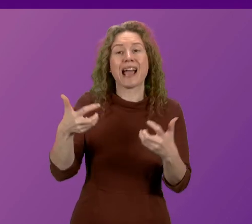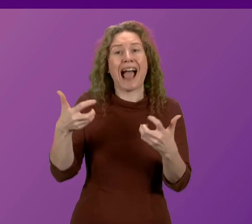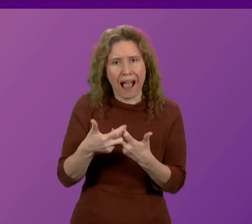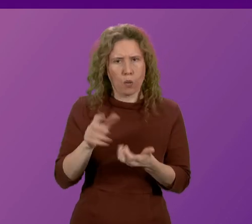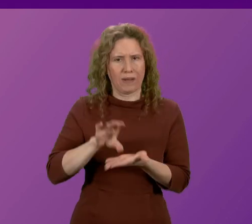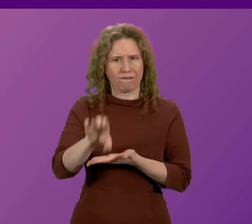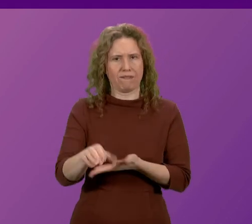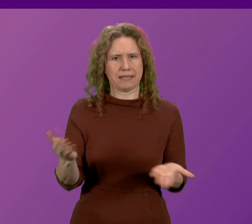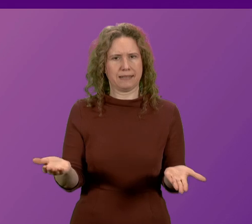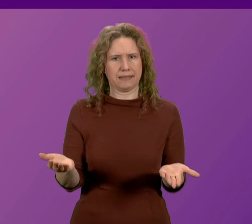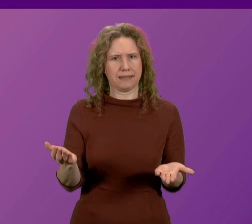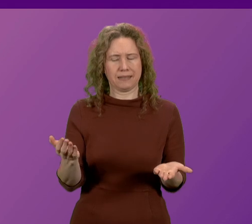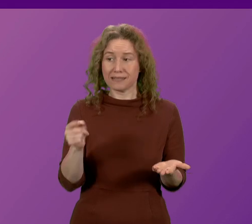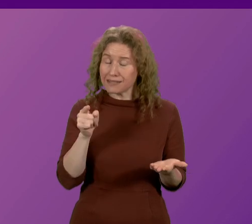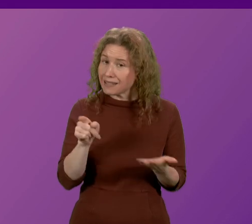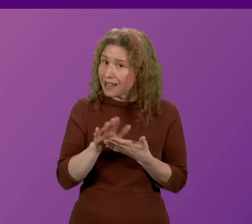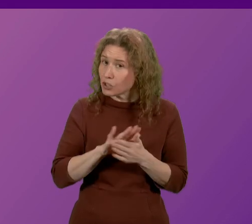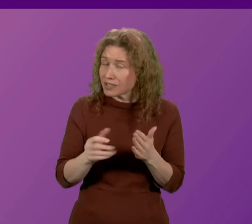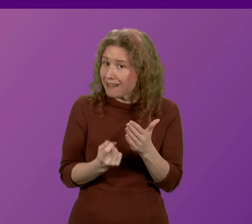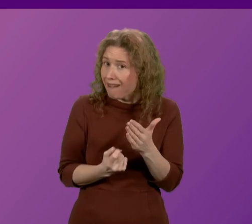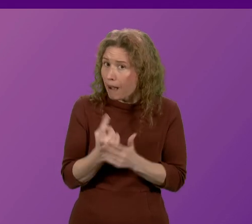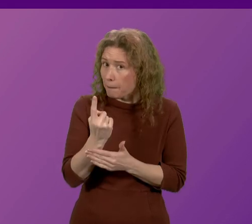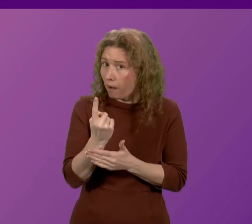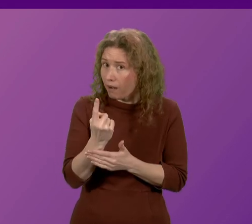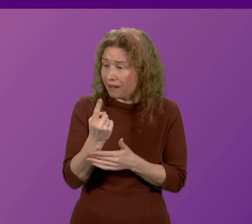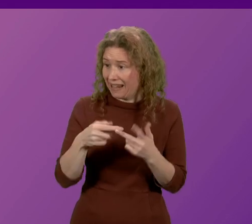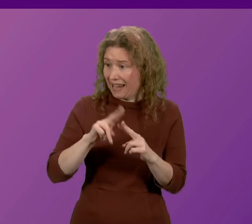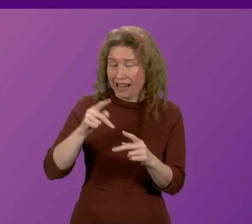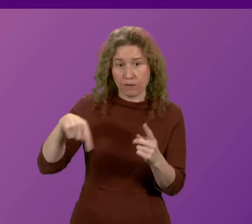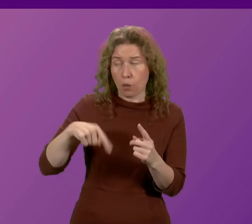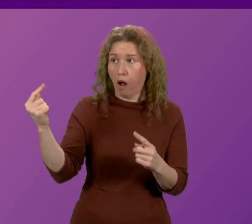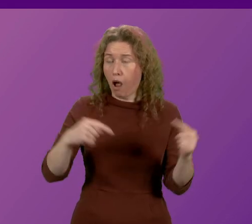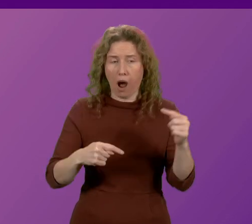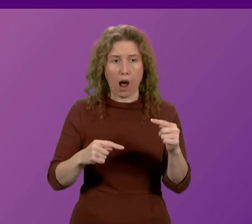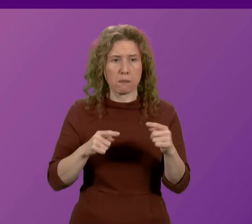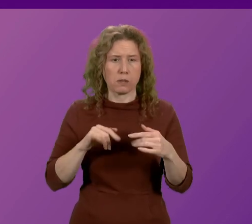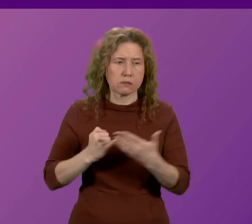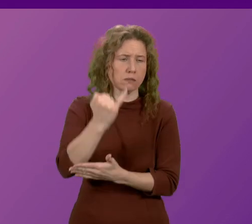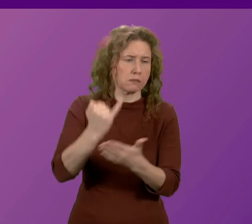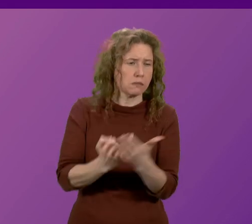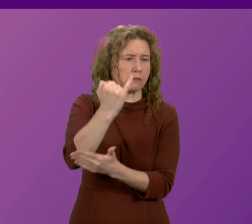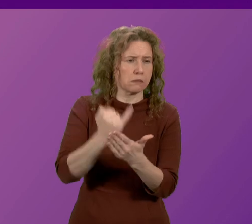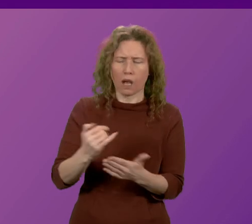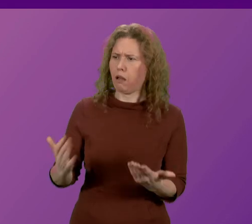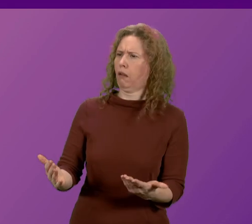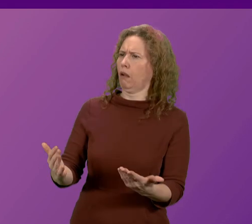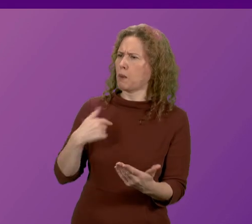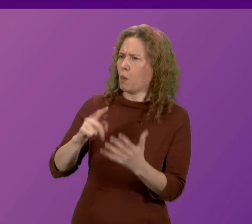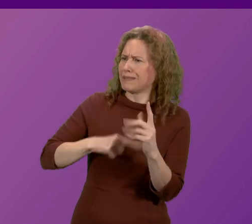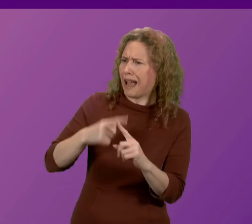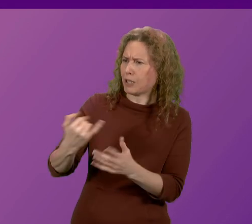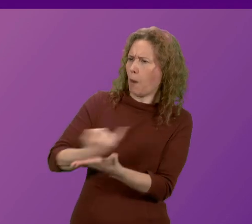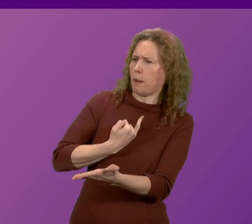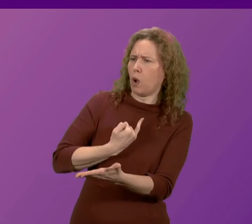make that happen. Now, that doesn't happen if members of parliament come here and oppose what we are doing on tax.